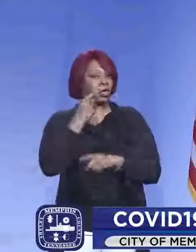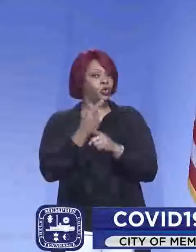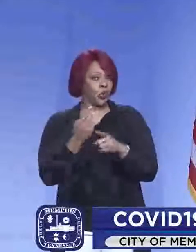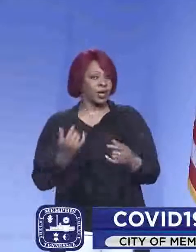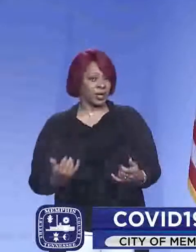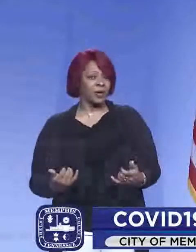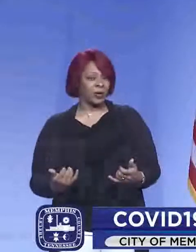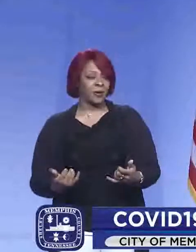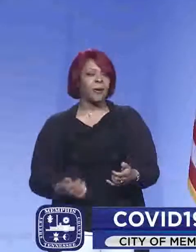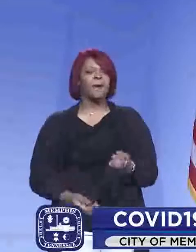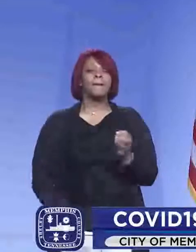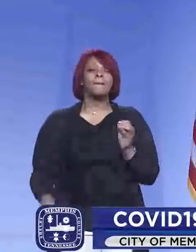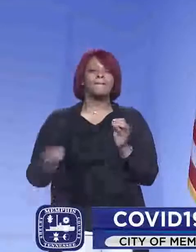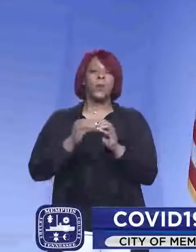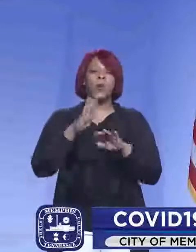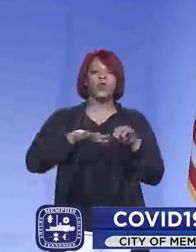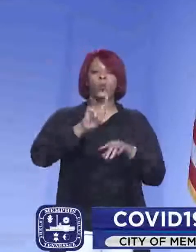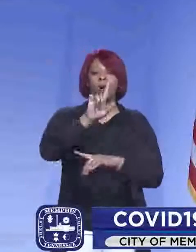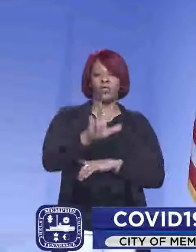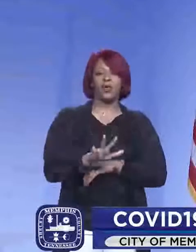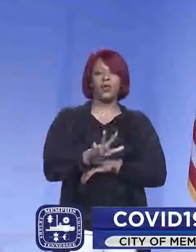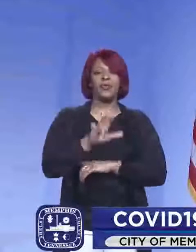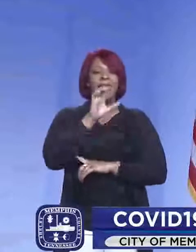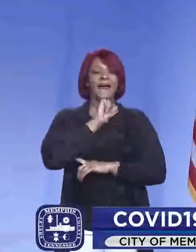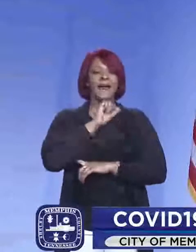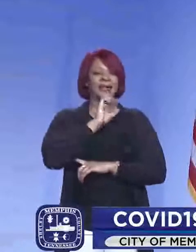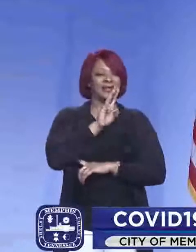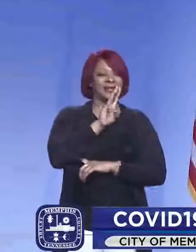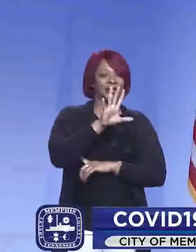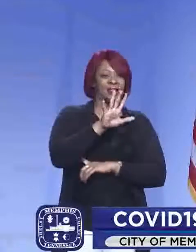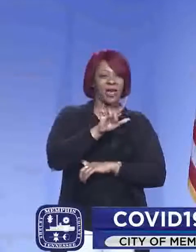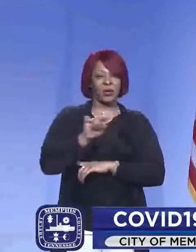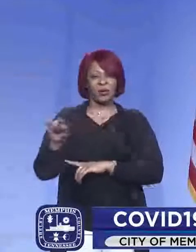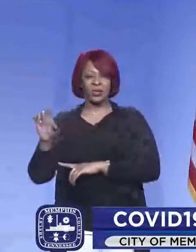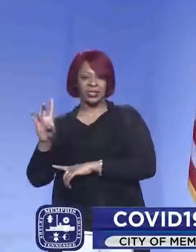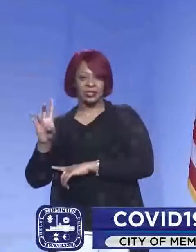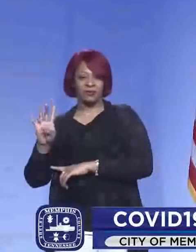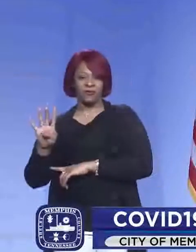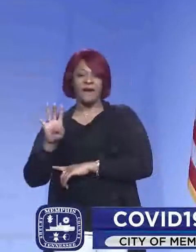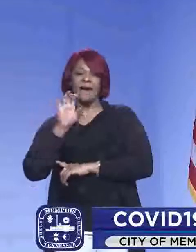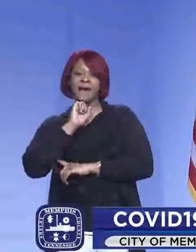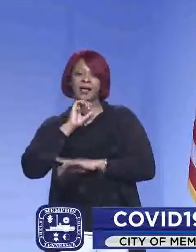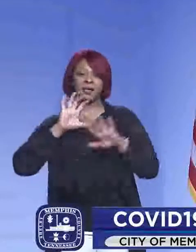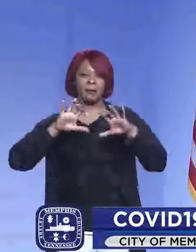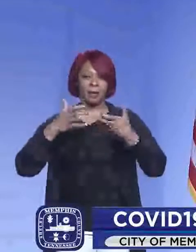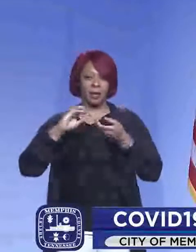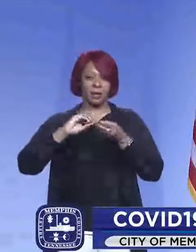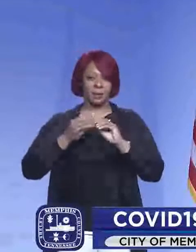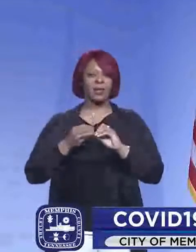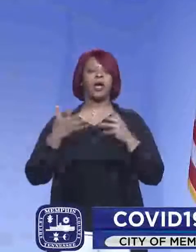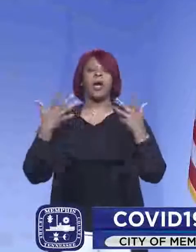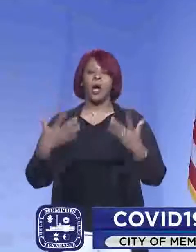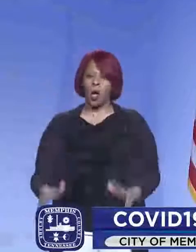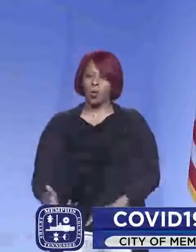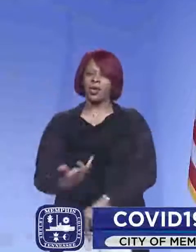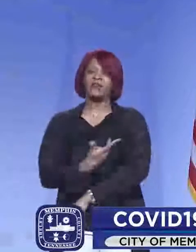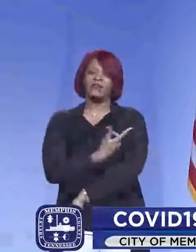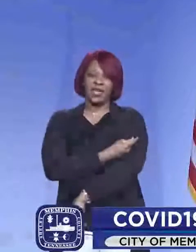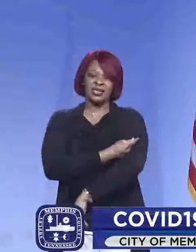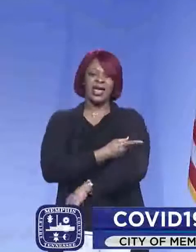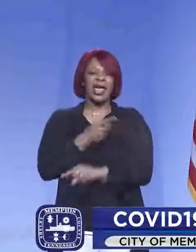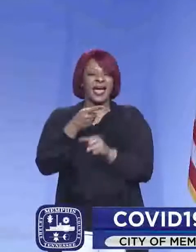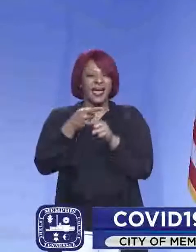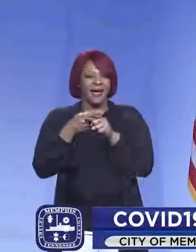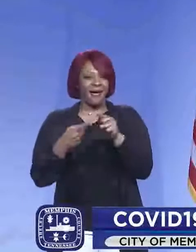right now that more than a third of the age 65 to 74 year old population has been vaccinated and about